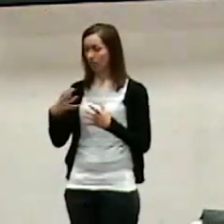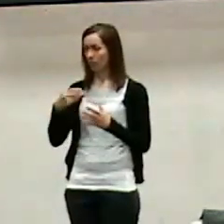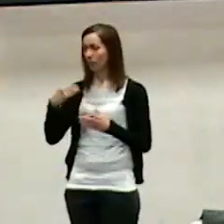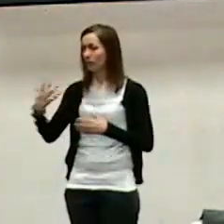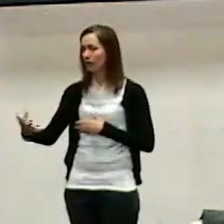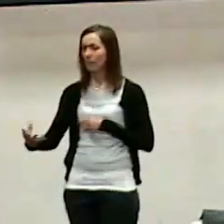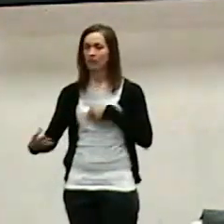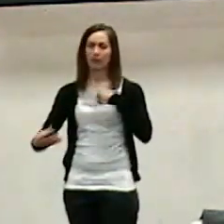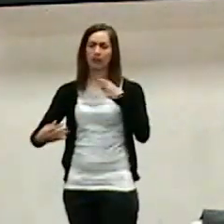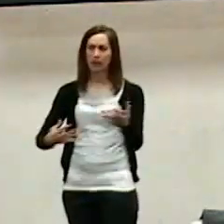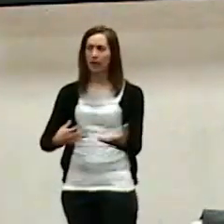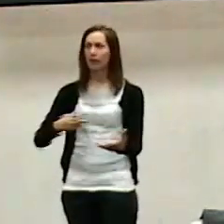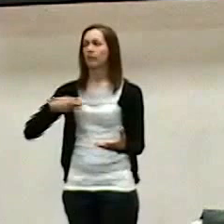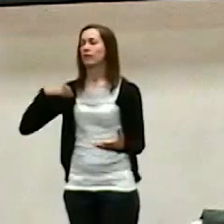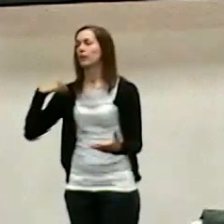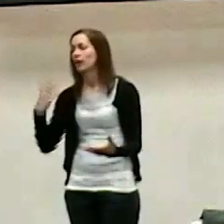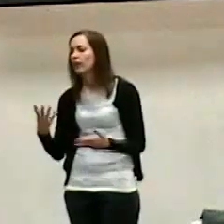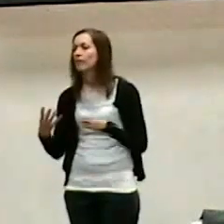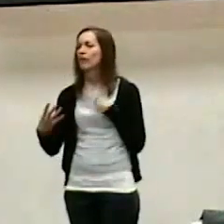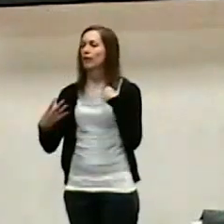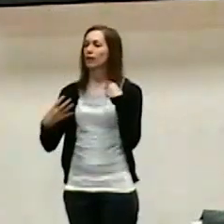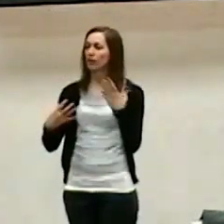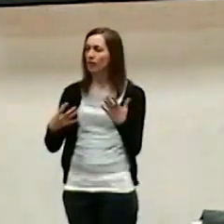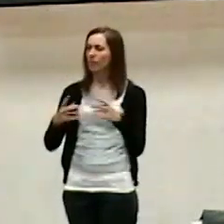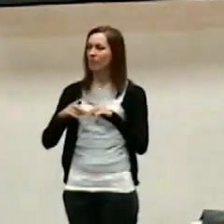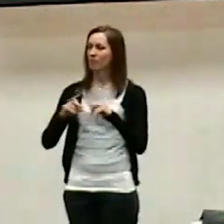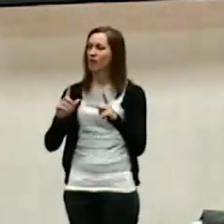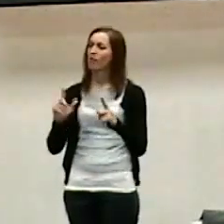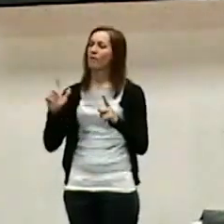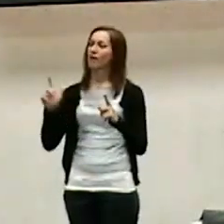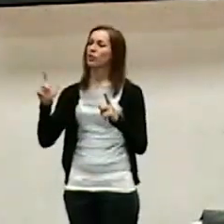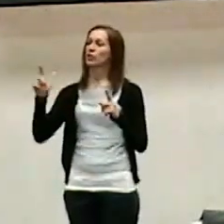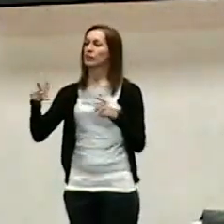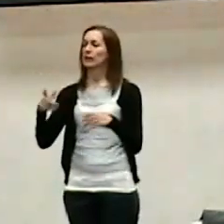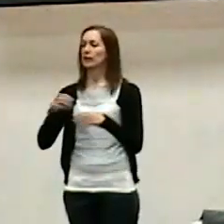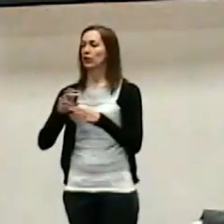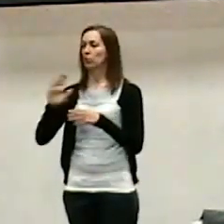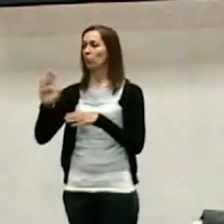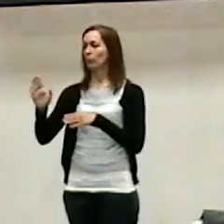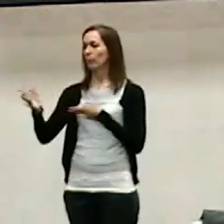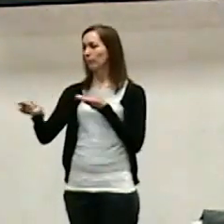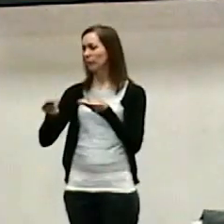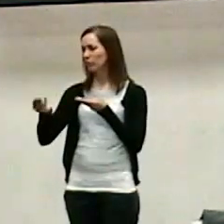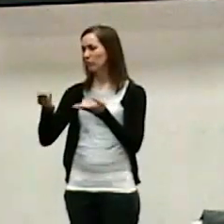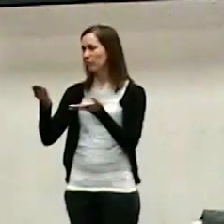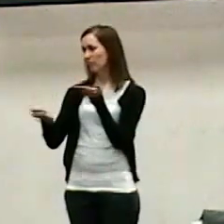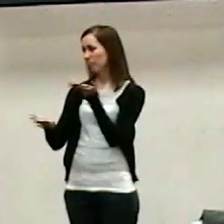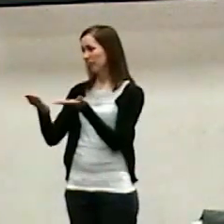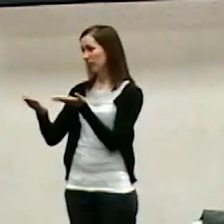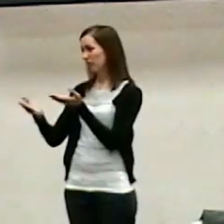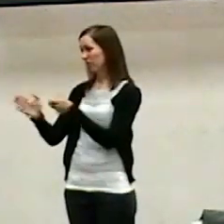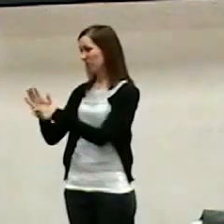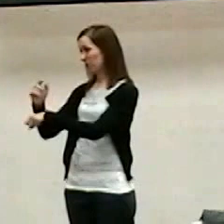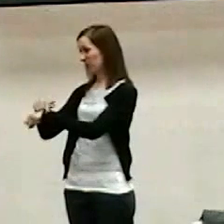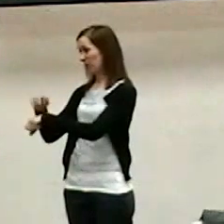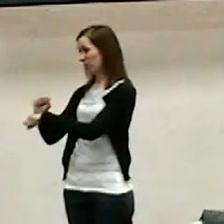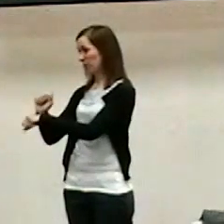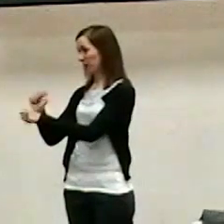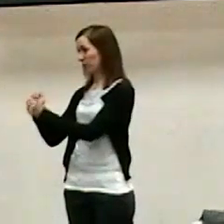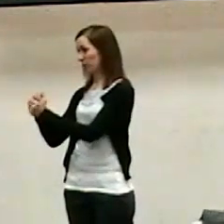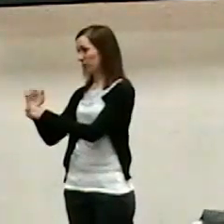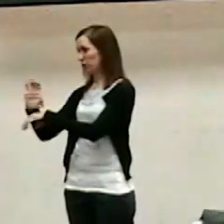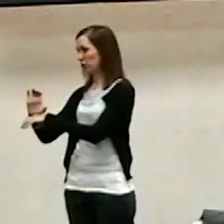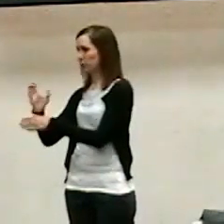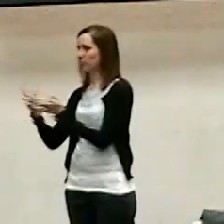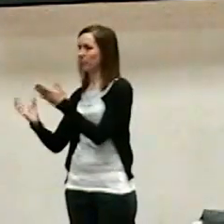and give and give. But there will come a point in time in your ministry, whether it's a full-time church finance ministry, or whether it's a dual